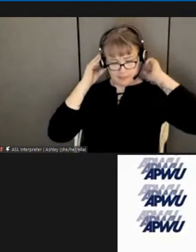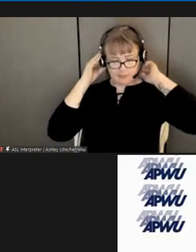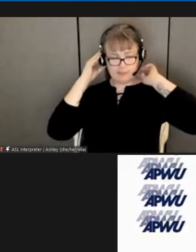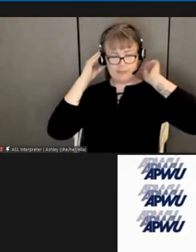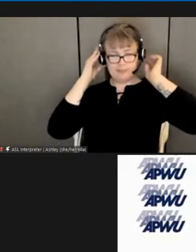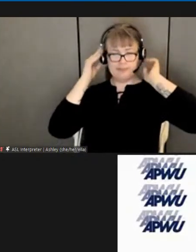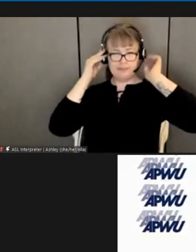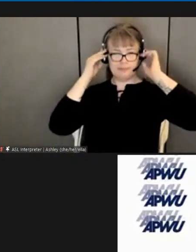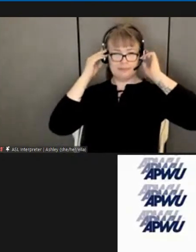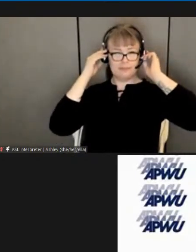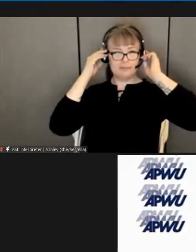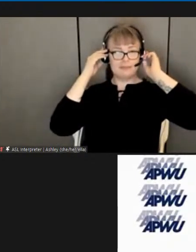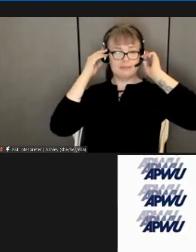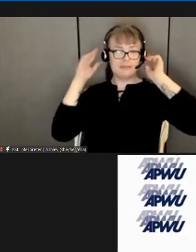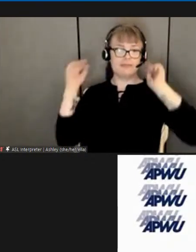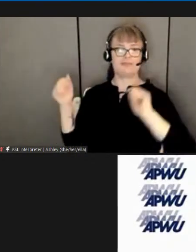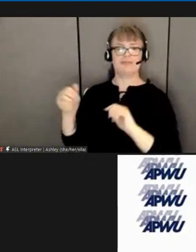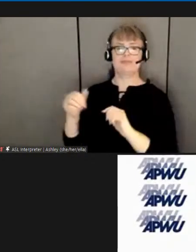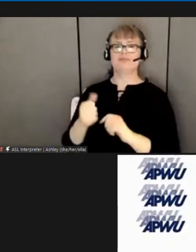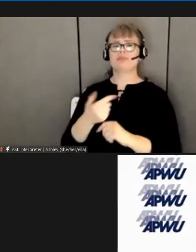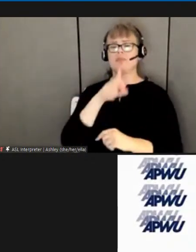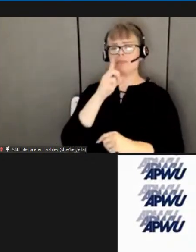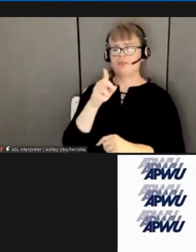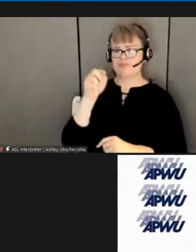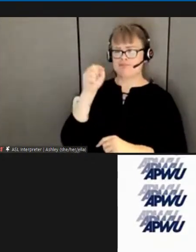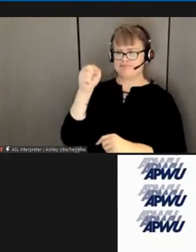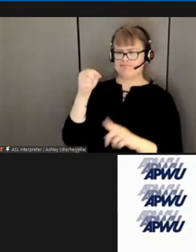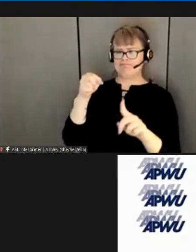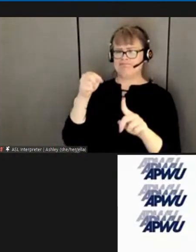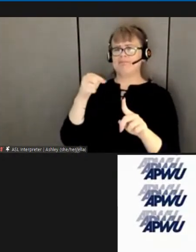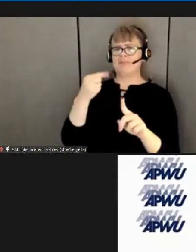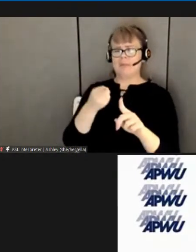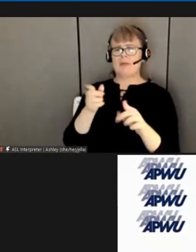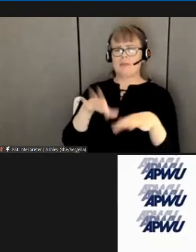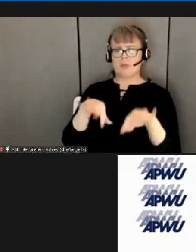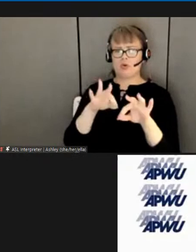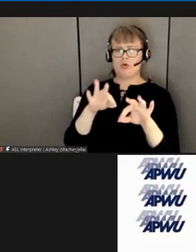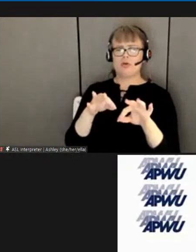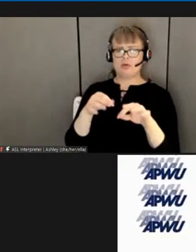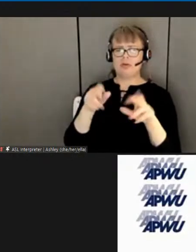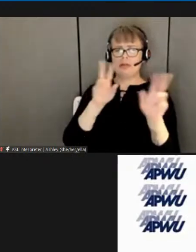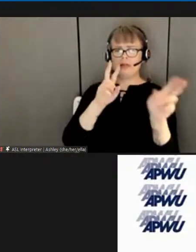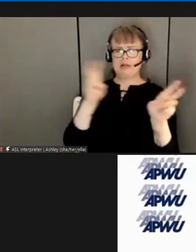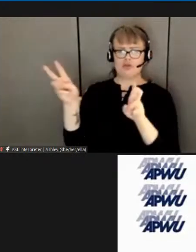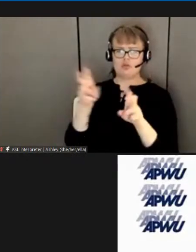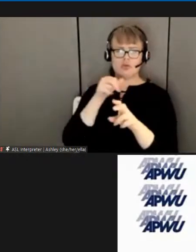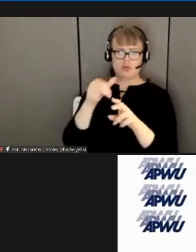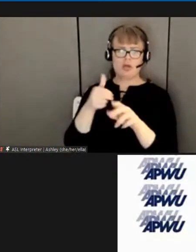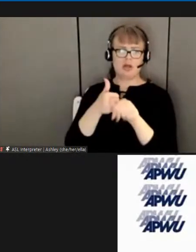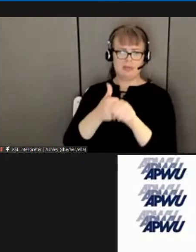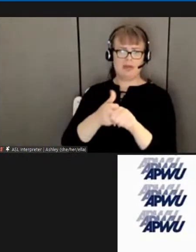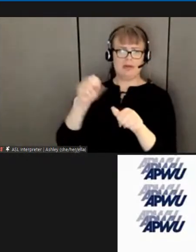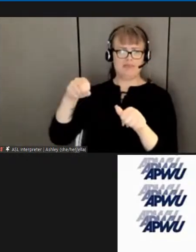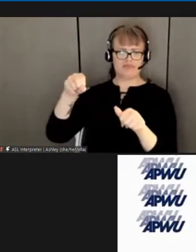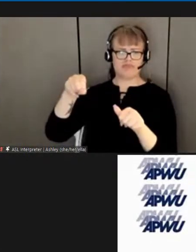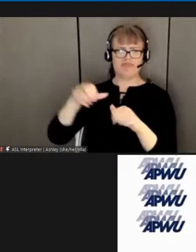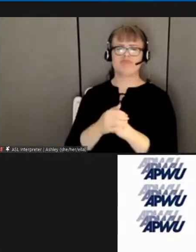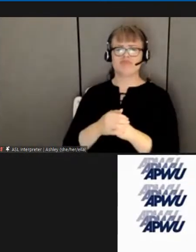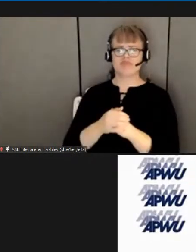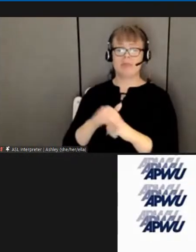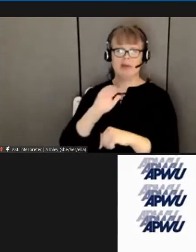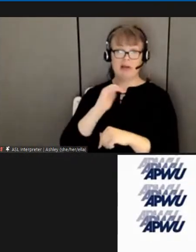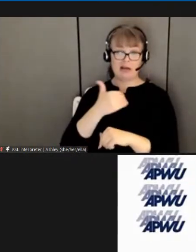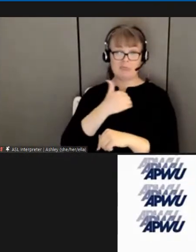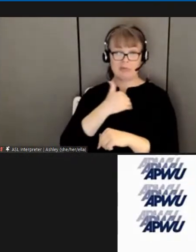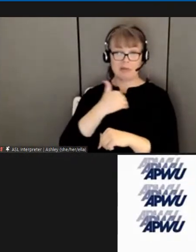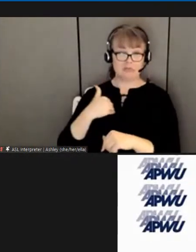is doing something about the non-compliance that is an important issue to the apw certainly our members of are concerned about